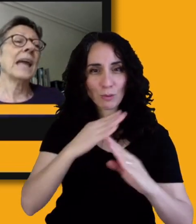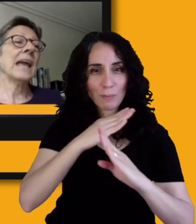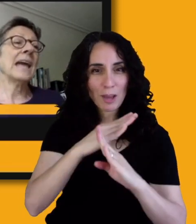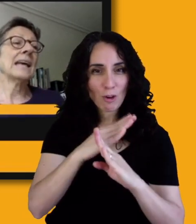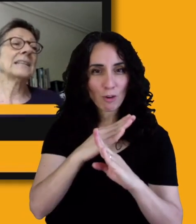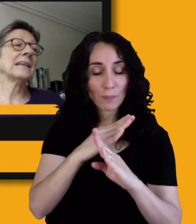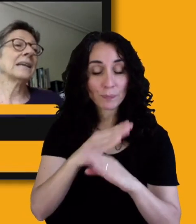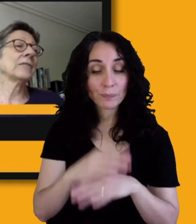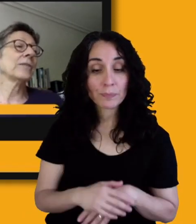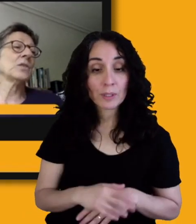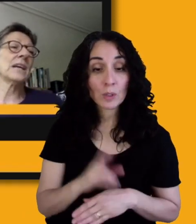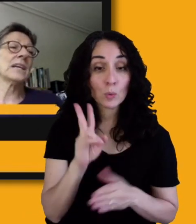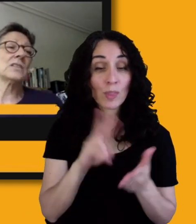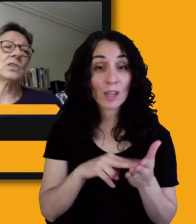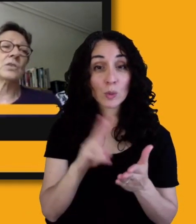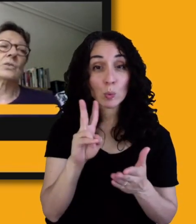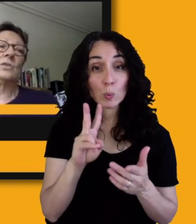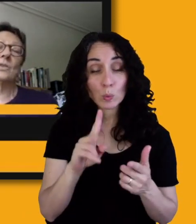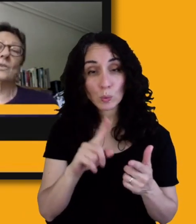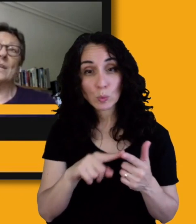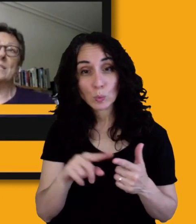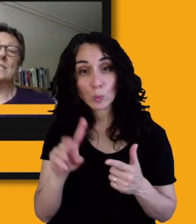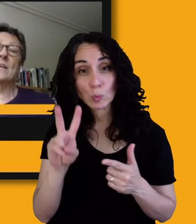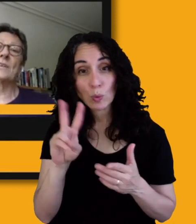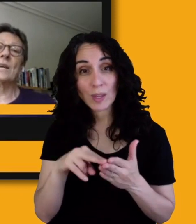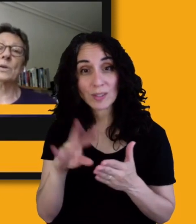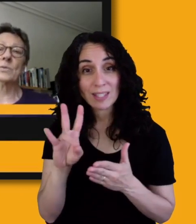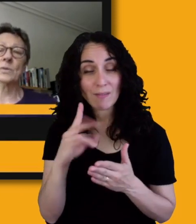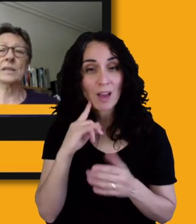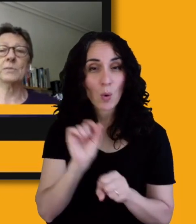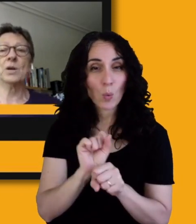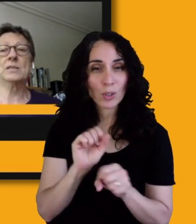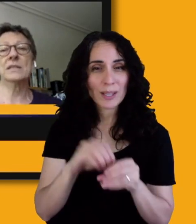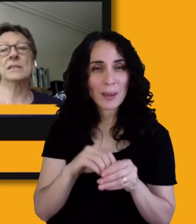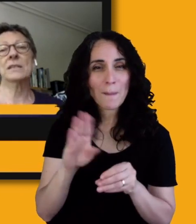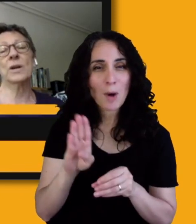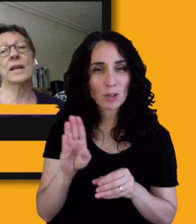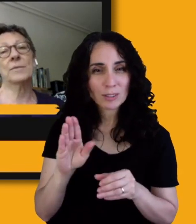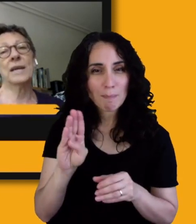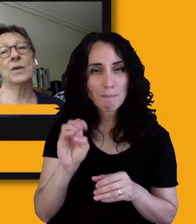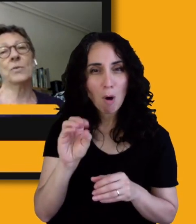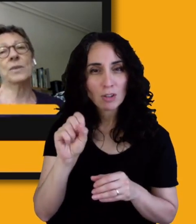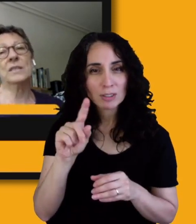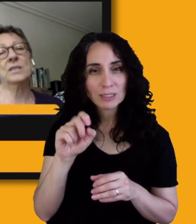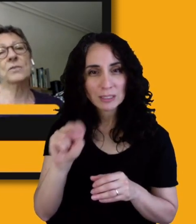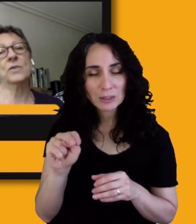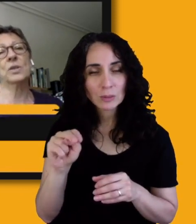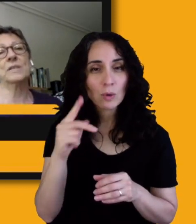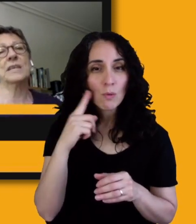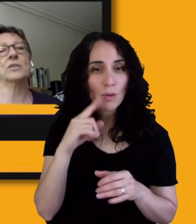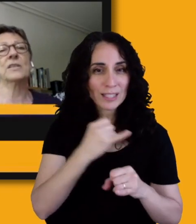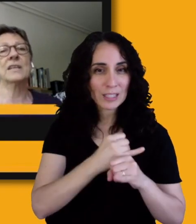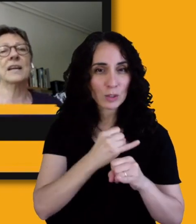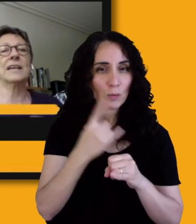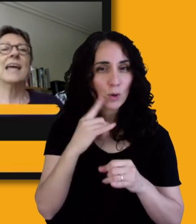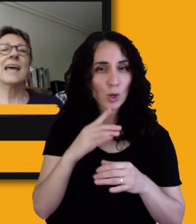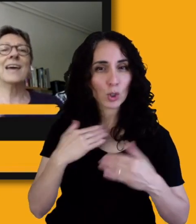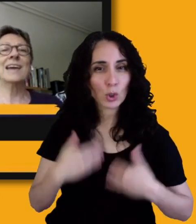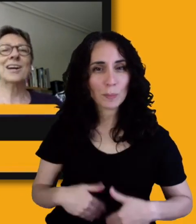And from 2002 to 2007 I worked in Boston where I am now with the Institute for Human Centered Design, and that kind of